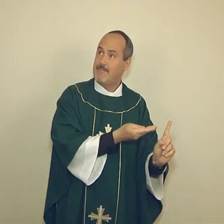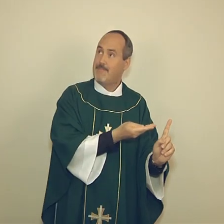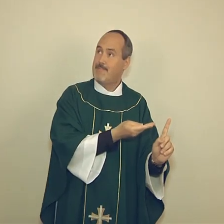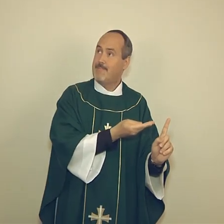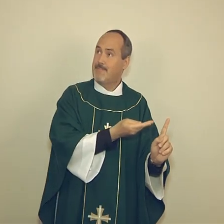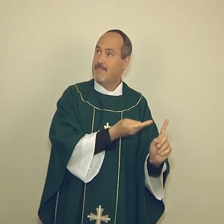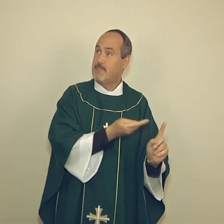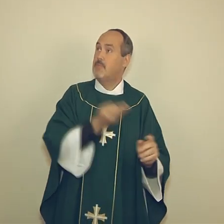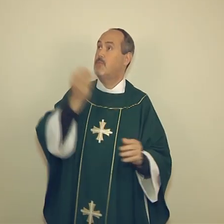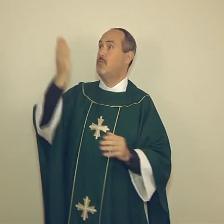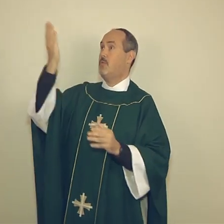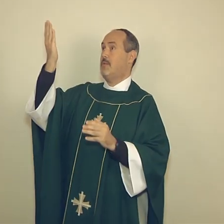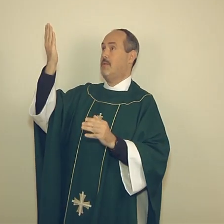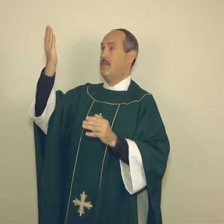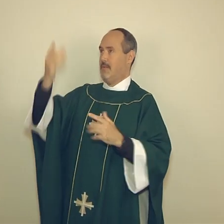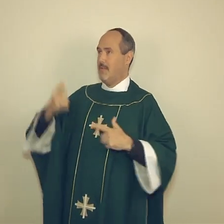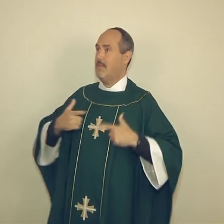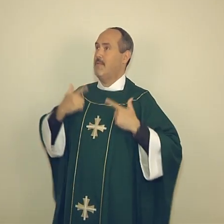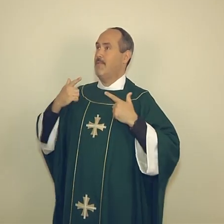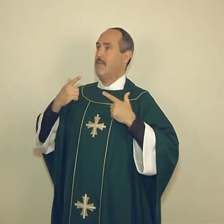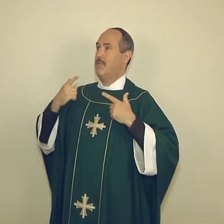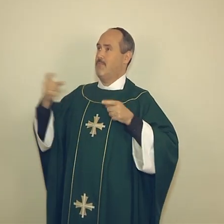in accordance with your will. You,